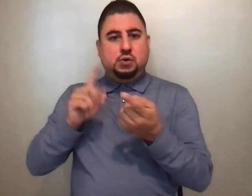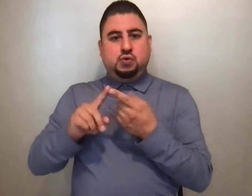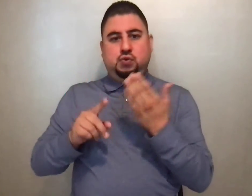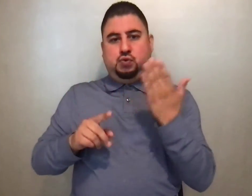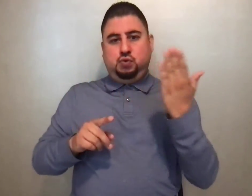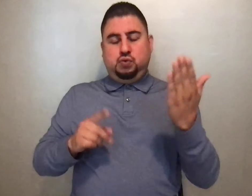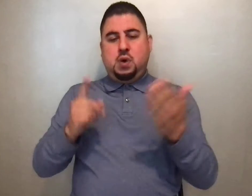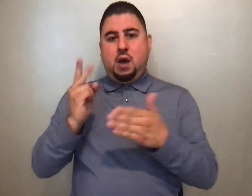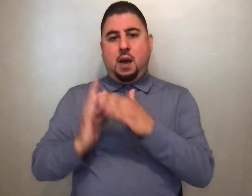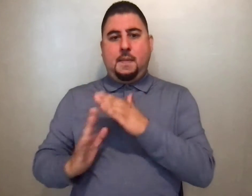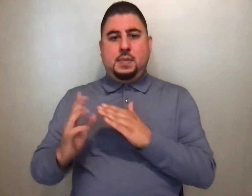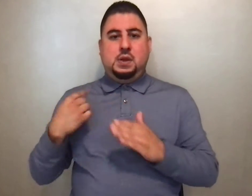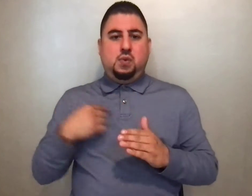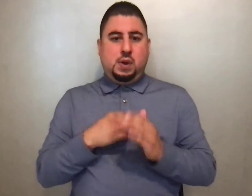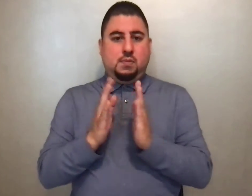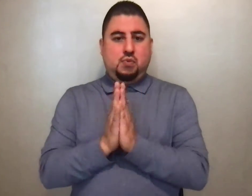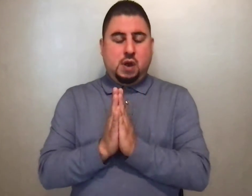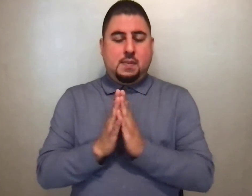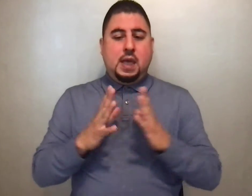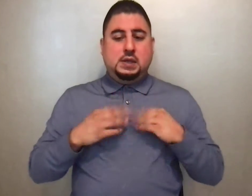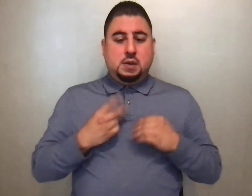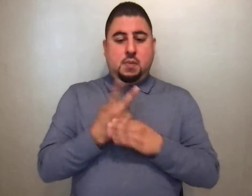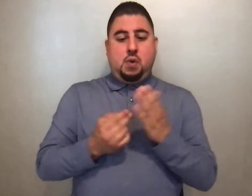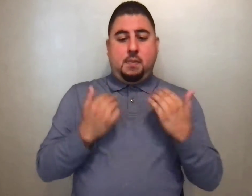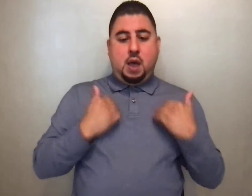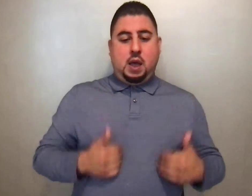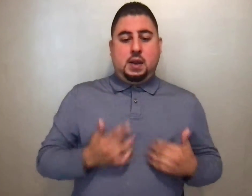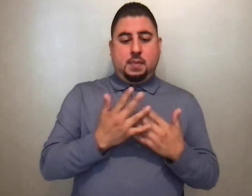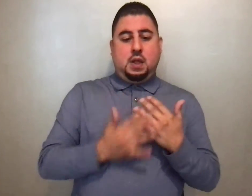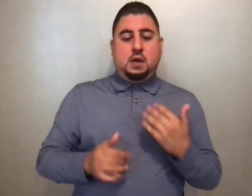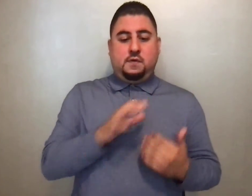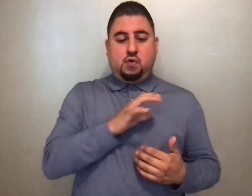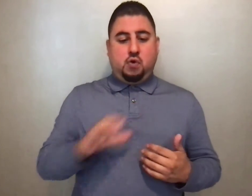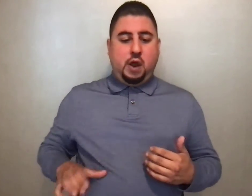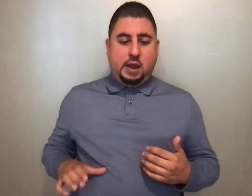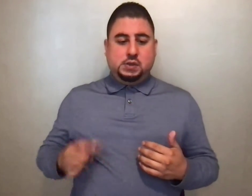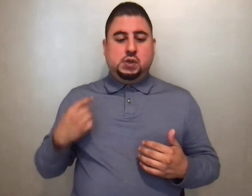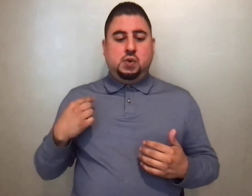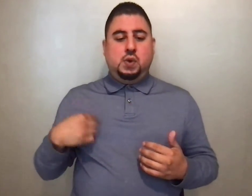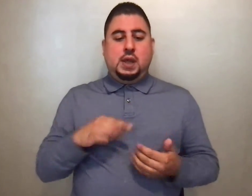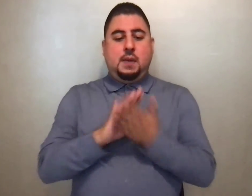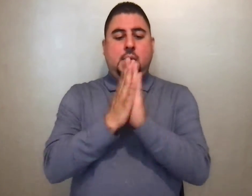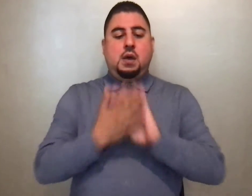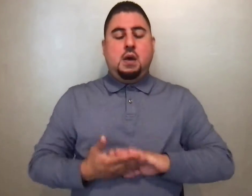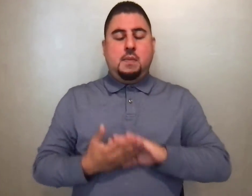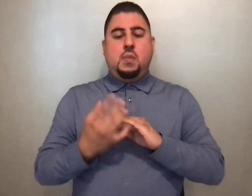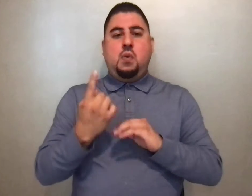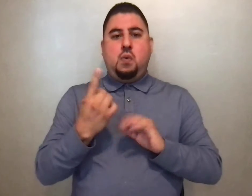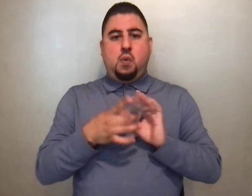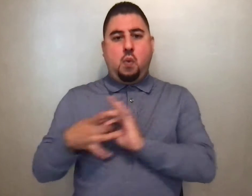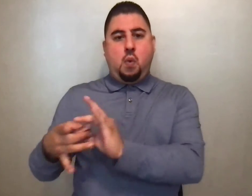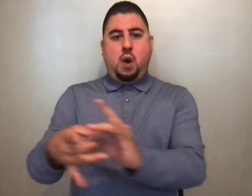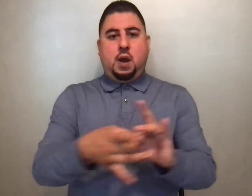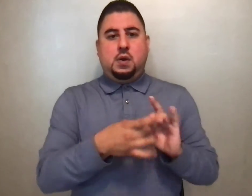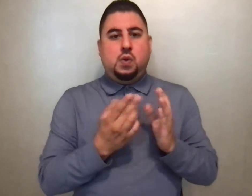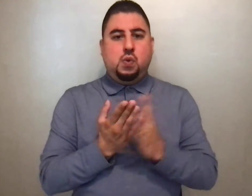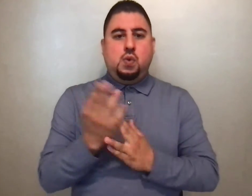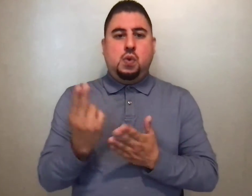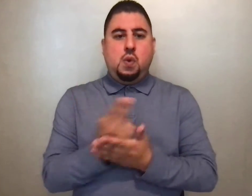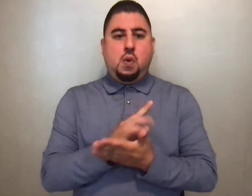Humbly we pray that, partaking of the body and blood of Christ, we may be gathered into one by the Holy Spirit. Remember,